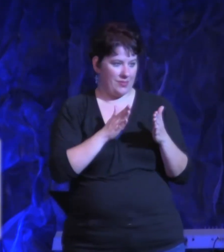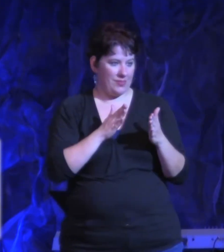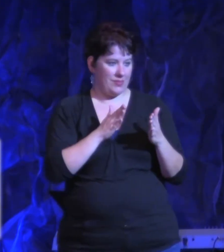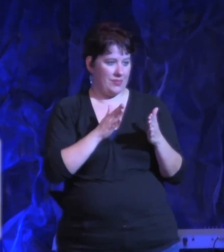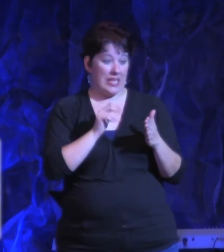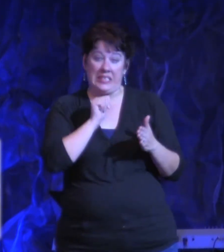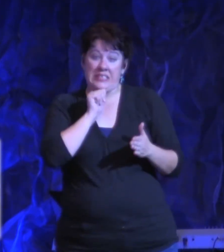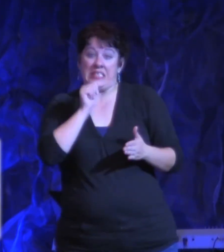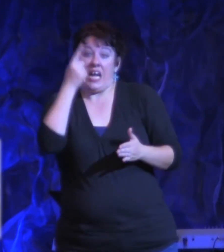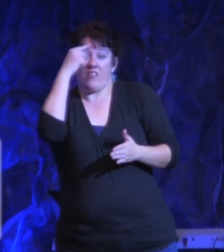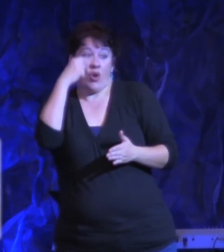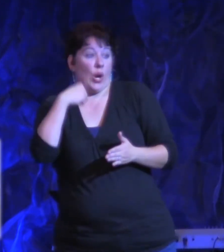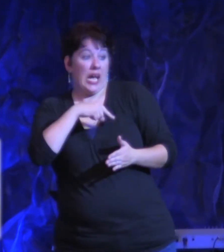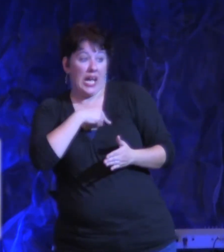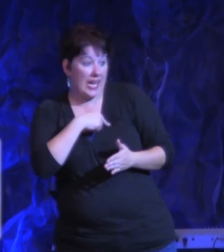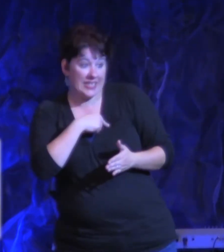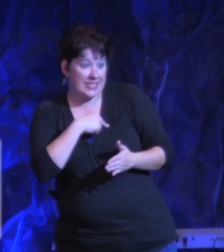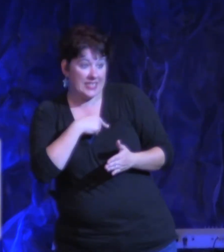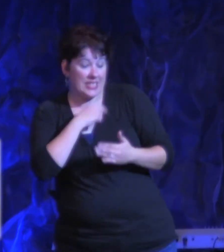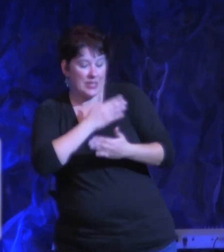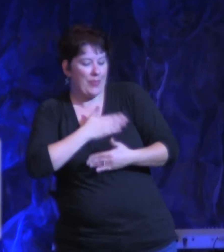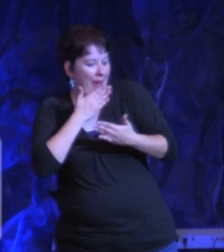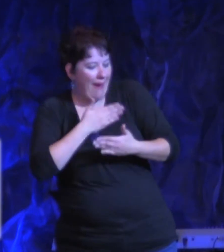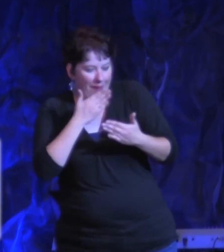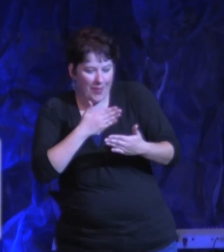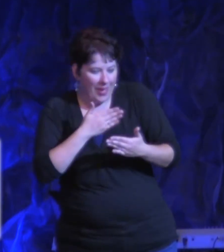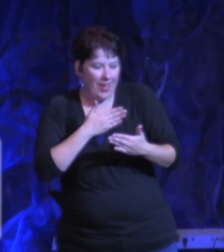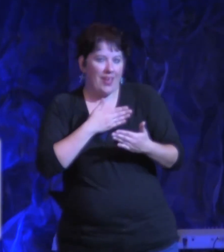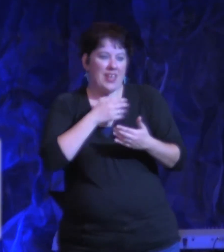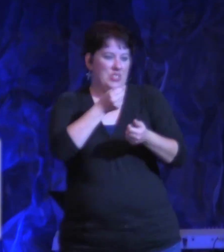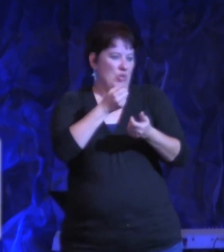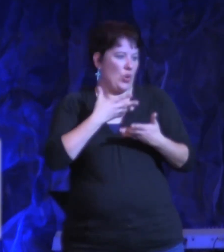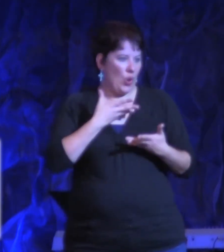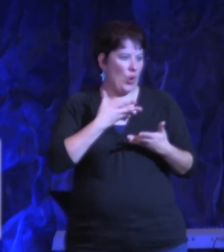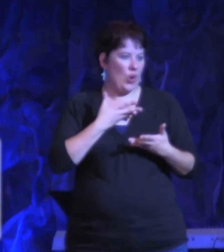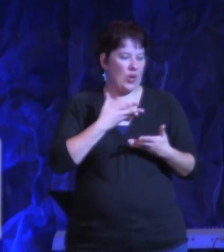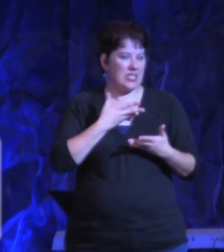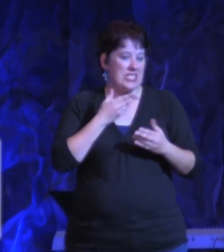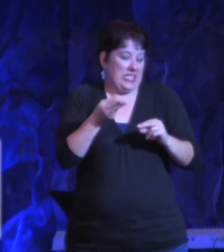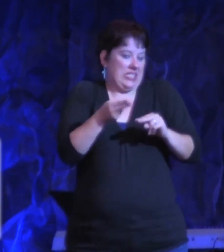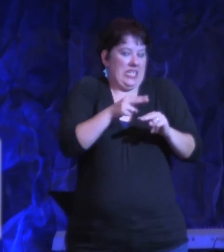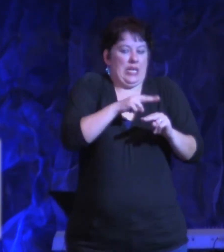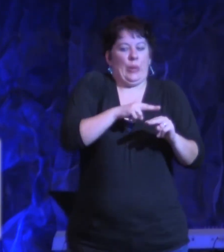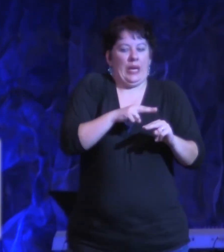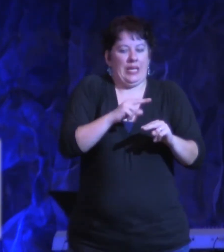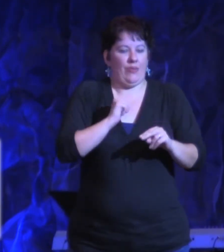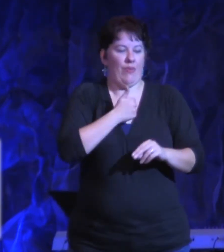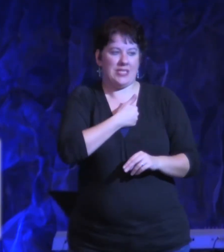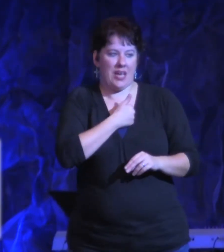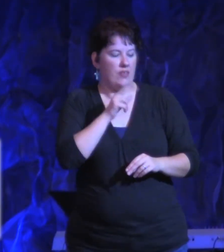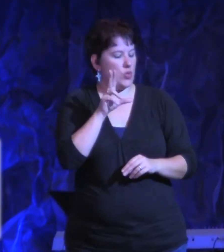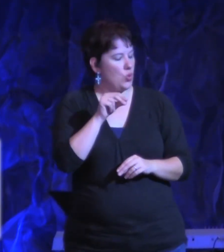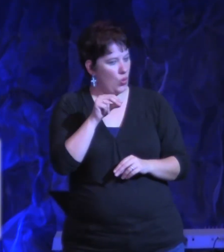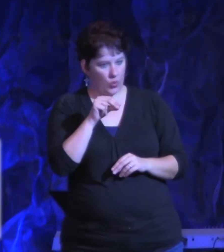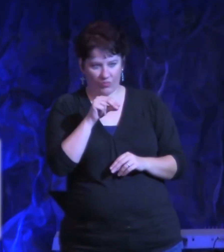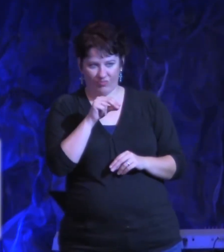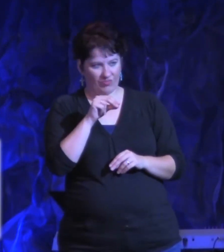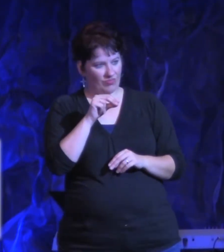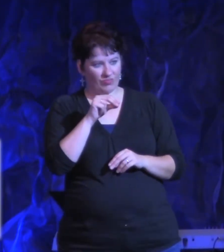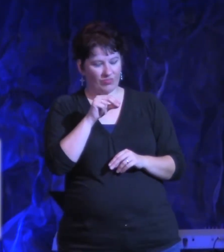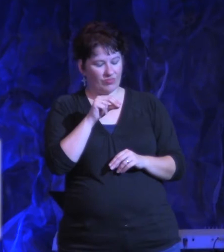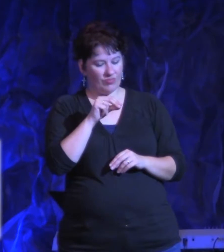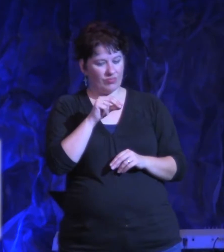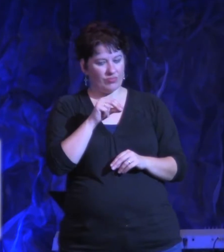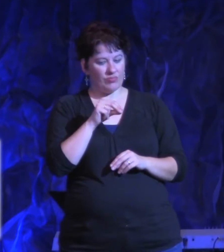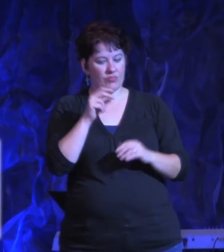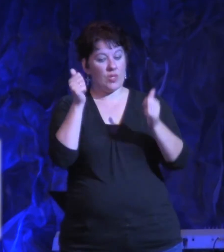but to give God pleasure. Right? And so listen, above everything, above every breakthrough,